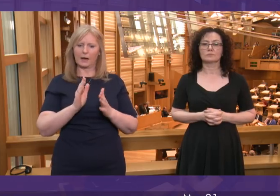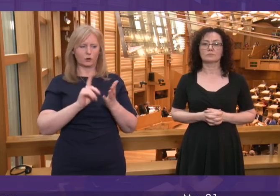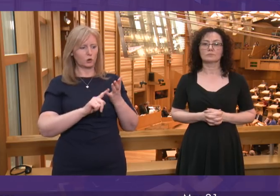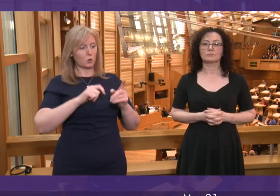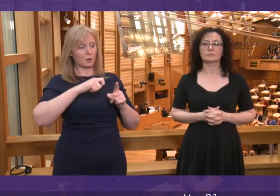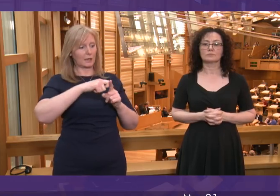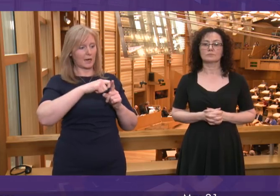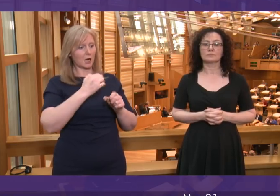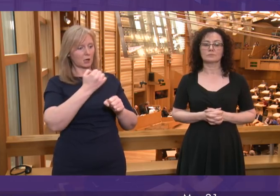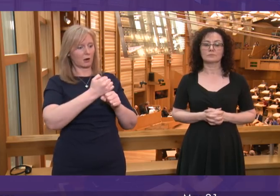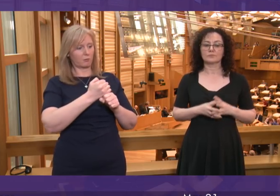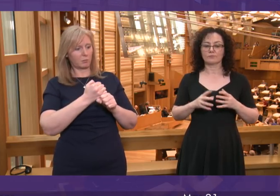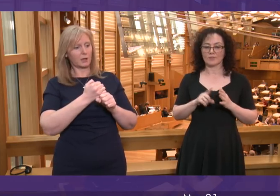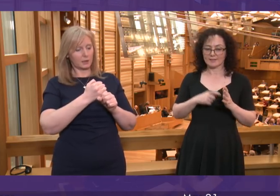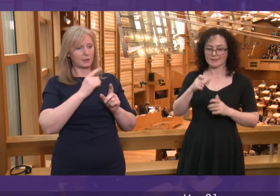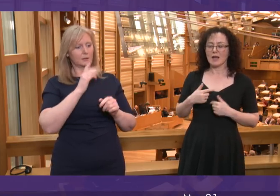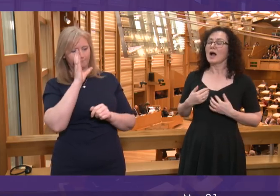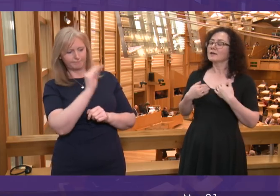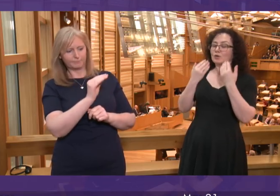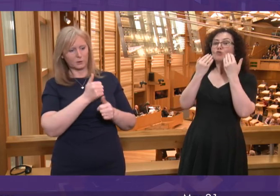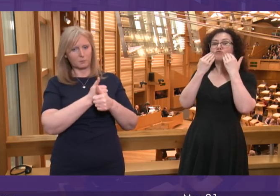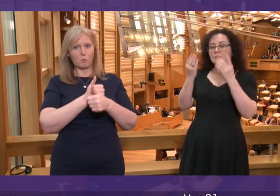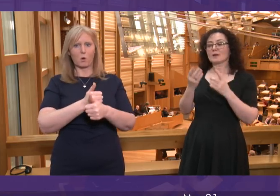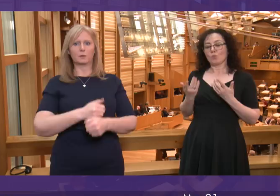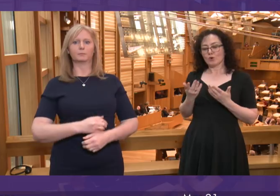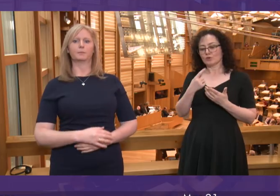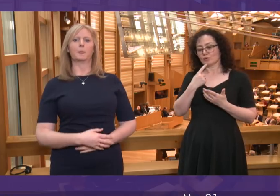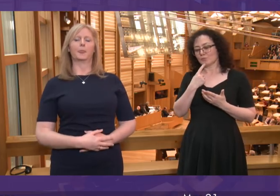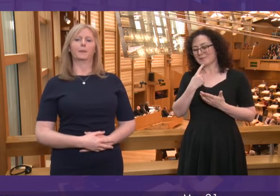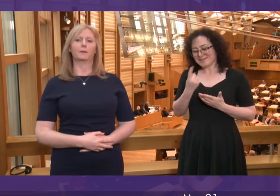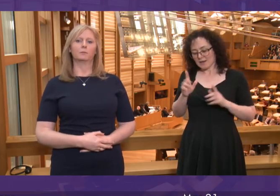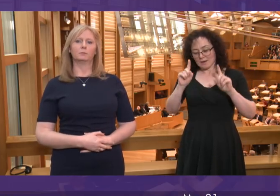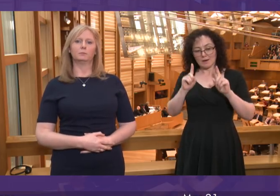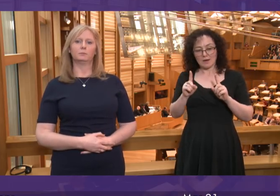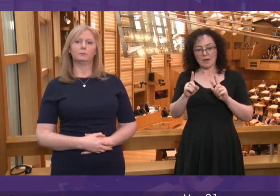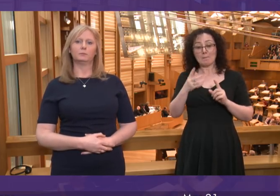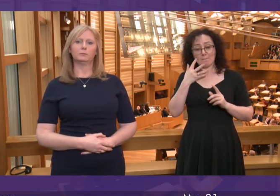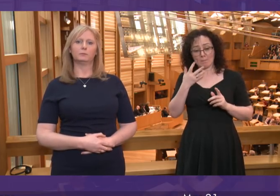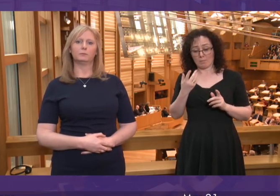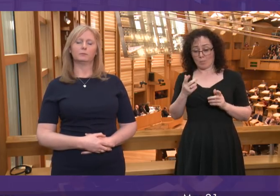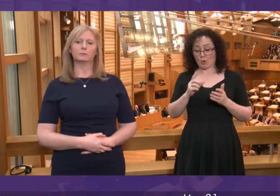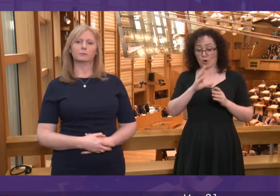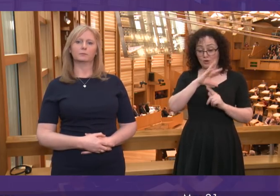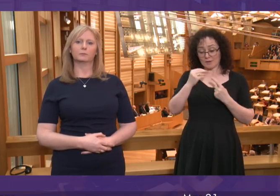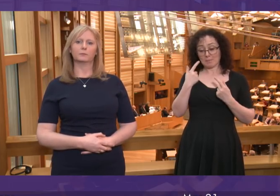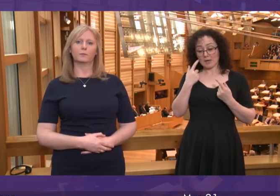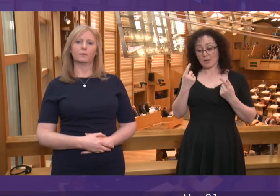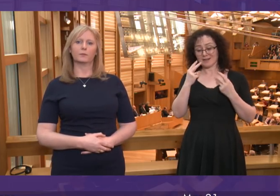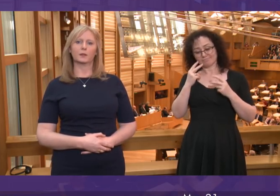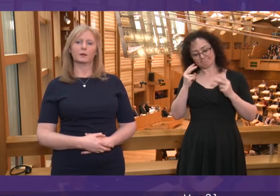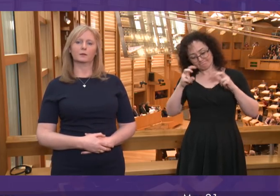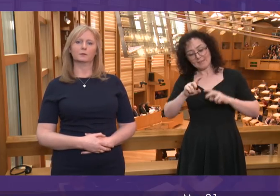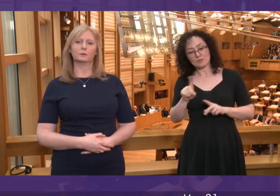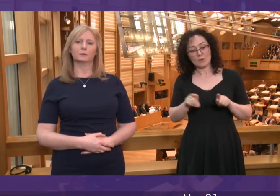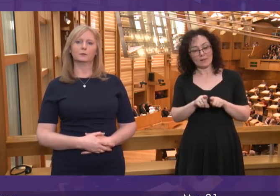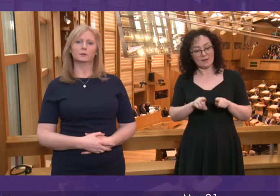what is required. Jackson Carlin. Yes, I do respect the First Minister's approach on that. It is something we have looked at. It is unfortunately that one policy, one